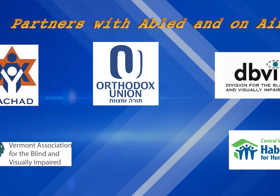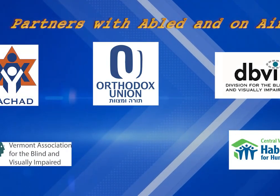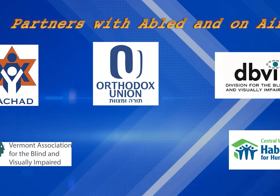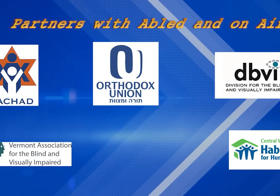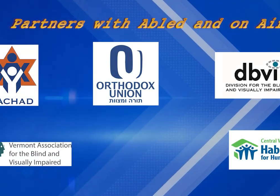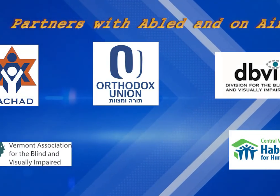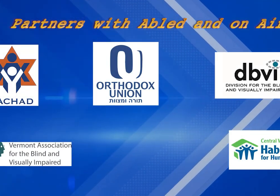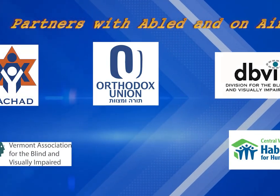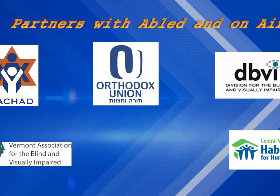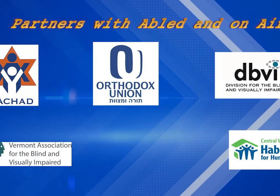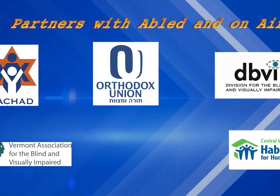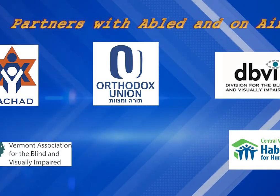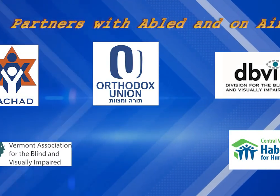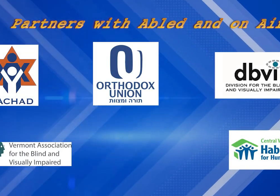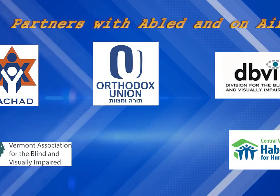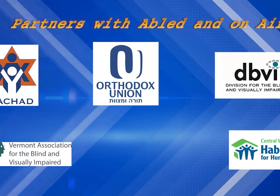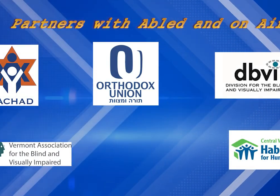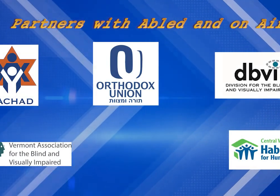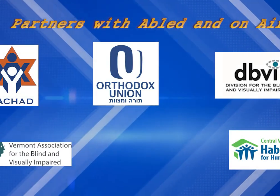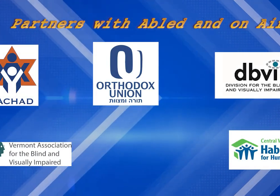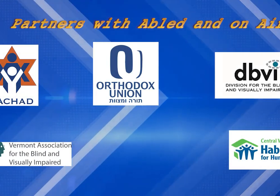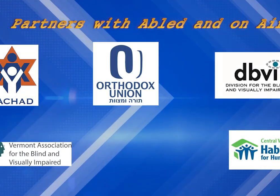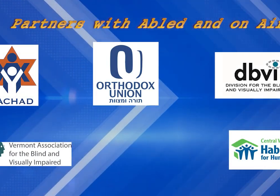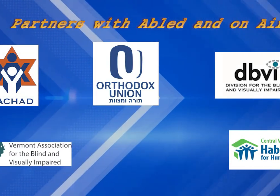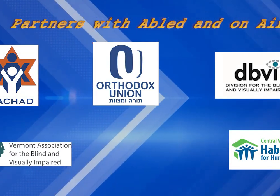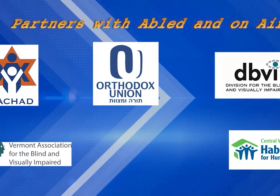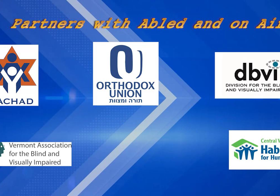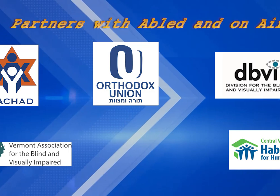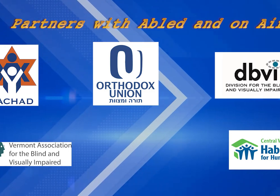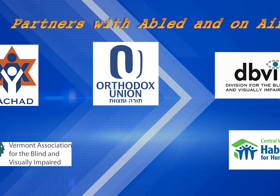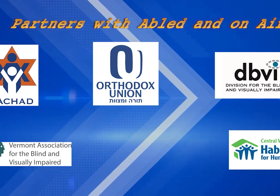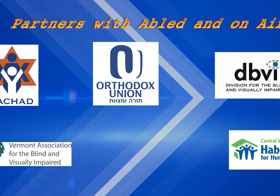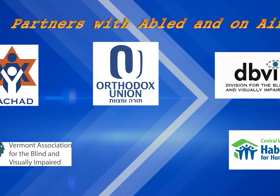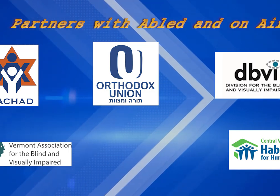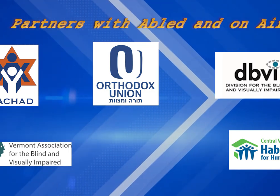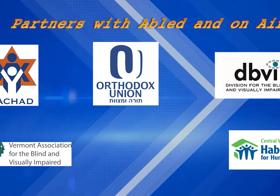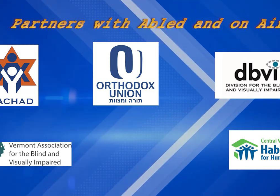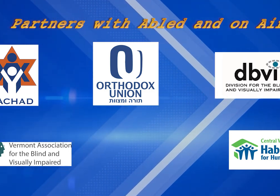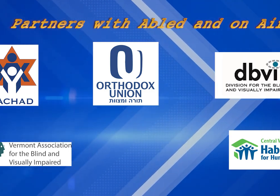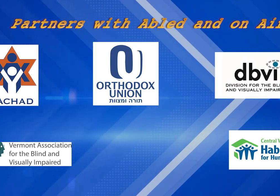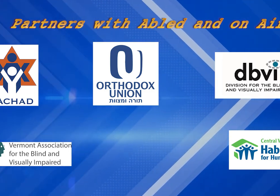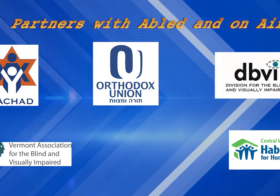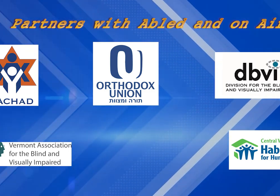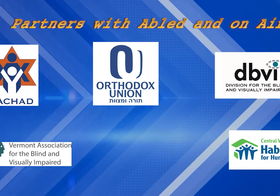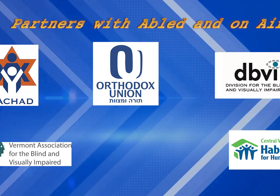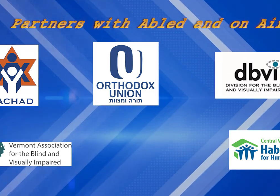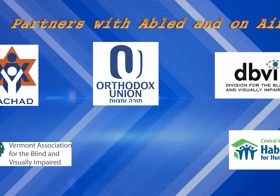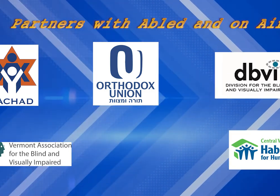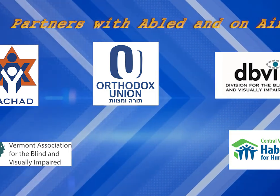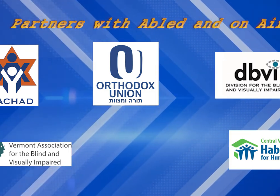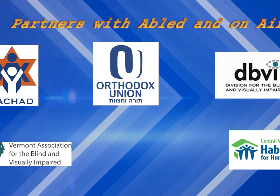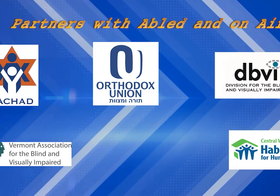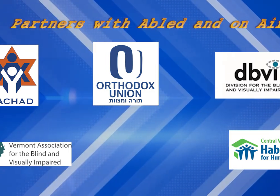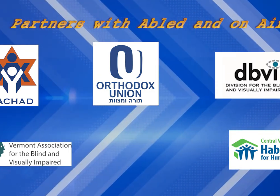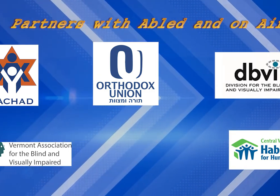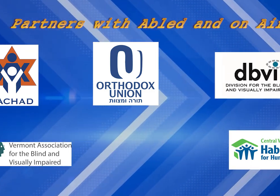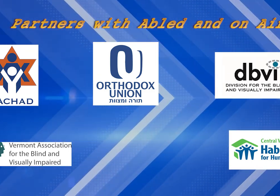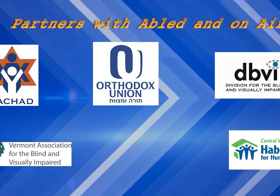Partners for Abled and On Air include Yihad of New York and New England, where everyone belongs,